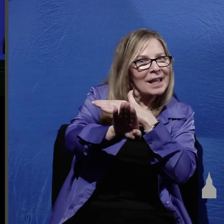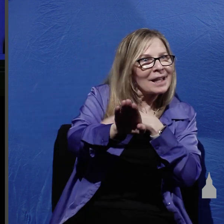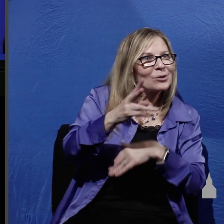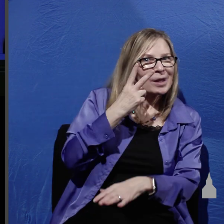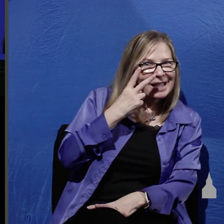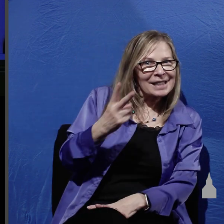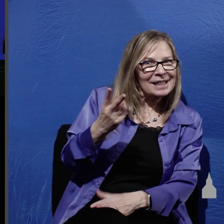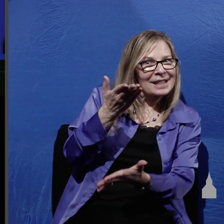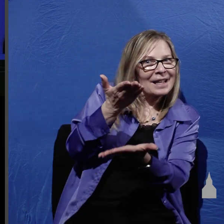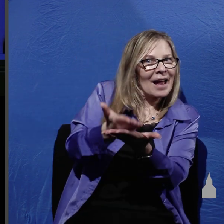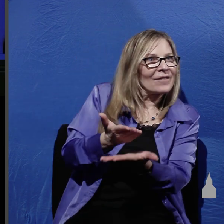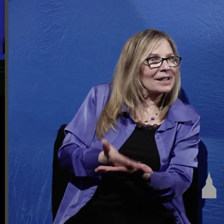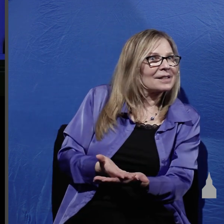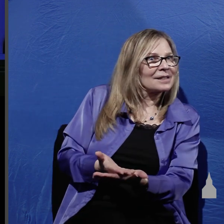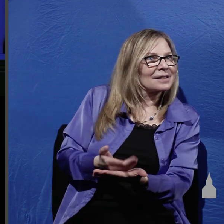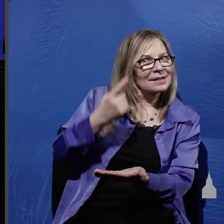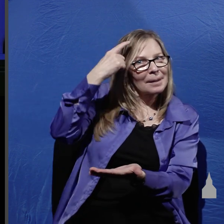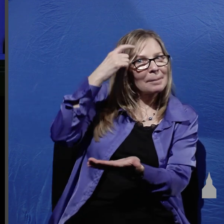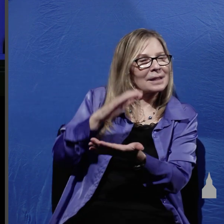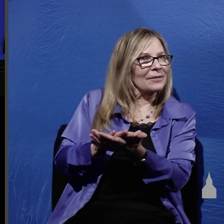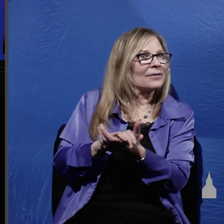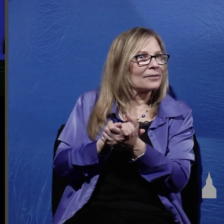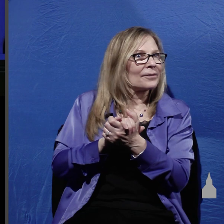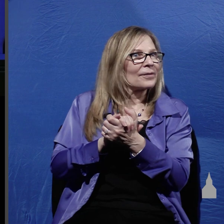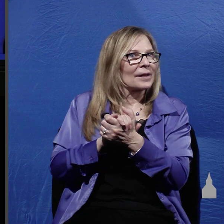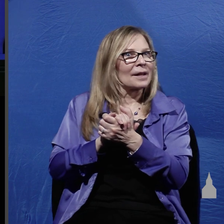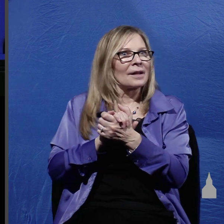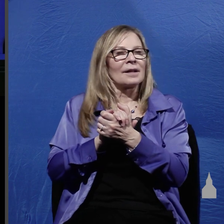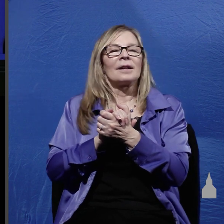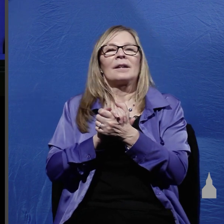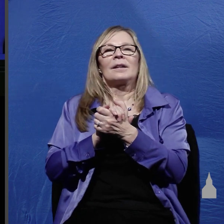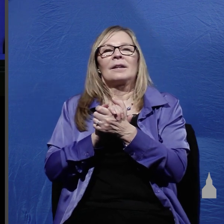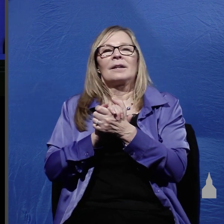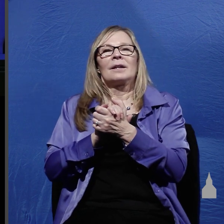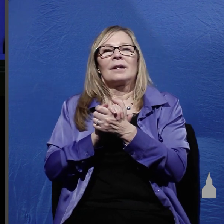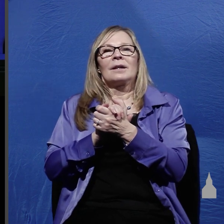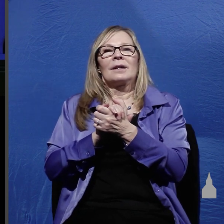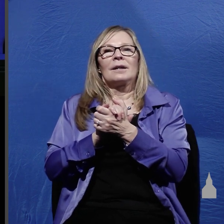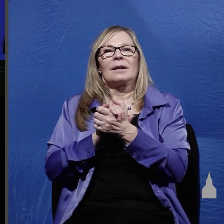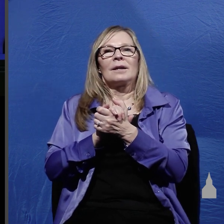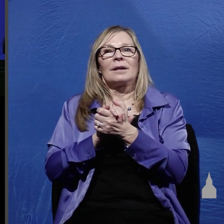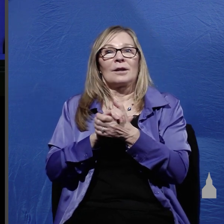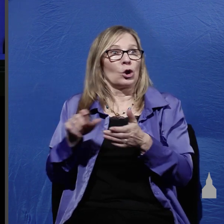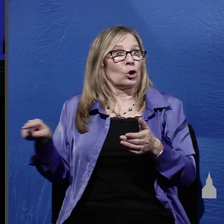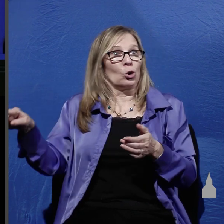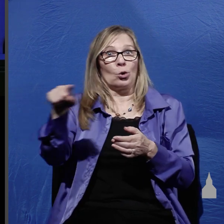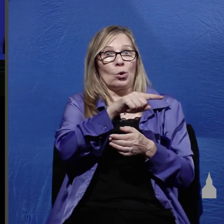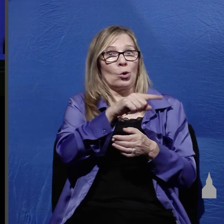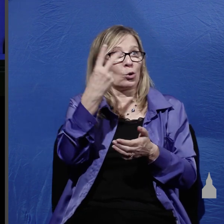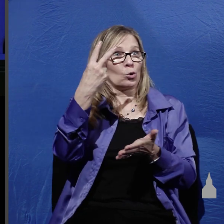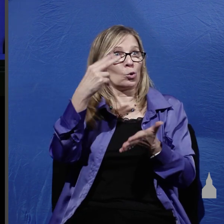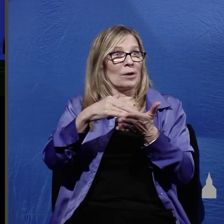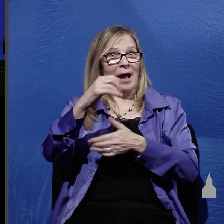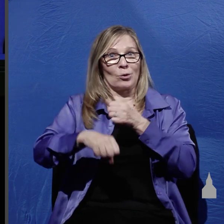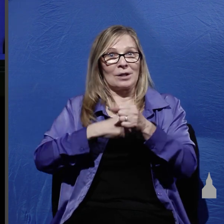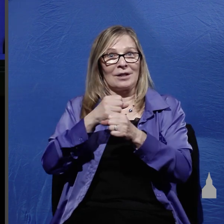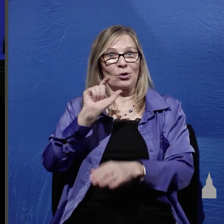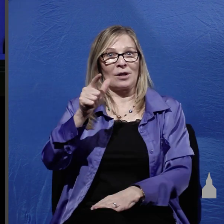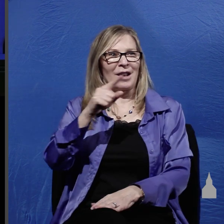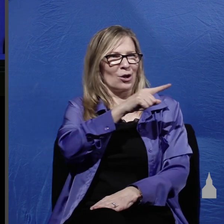resurrection and believe it you know what you 2,000 years later you have all the evidence you need